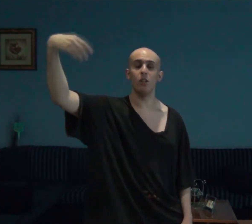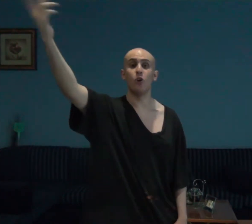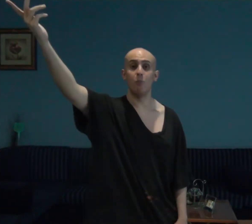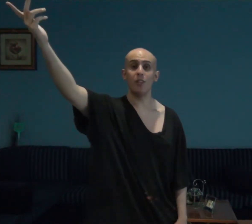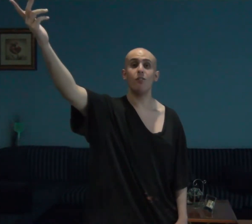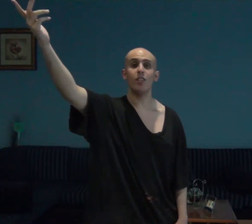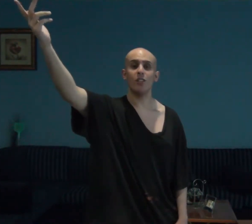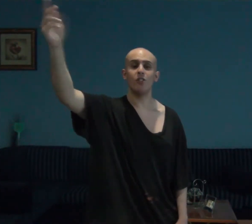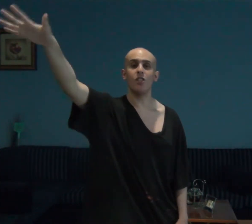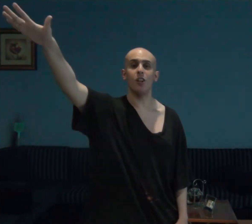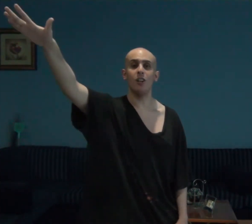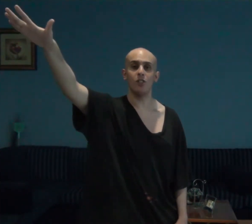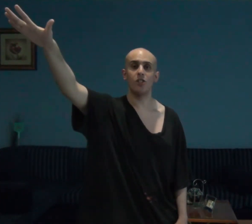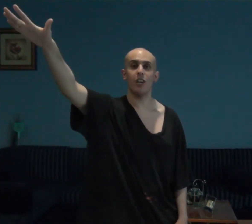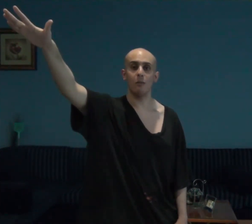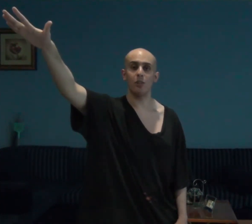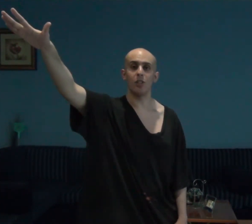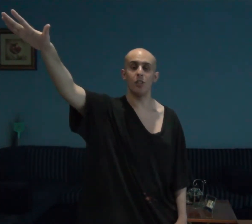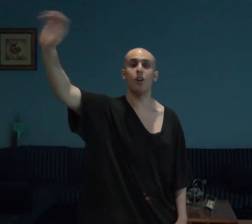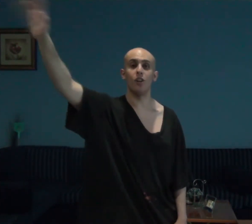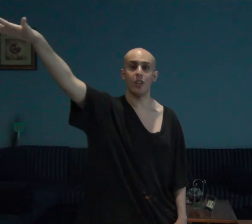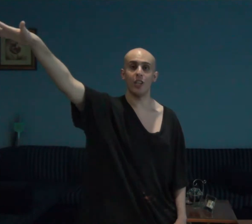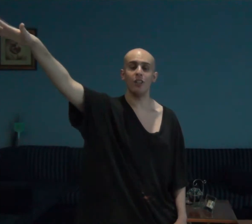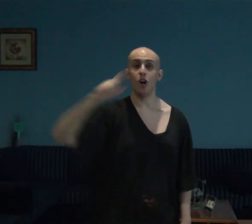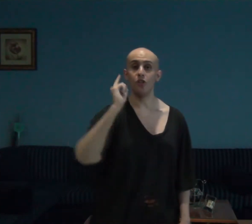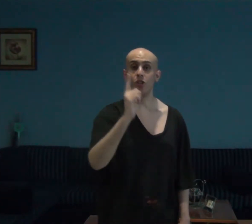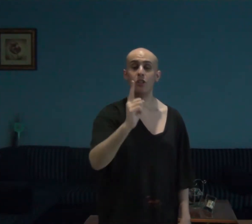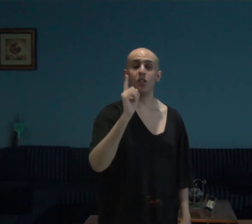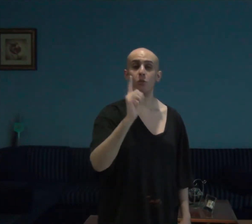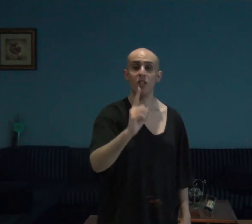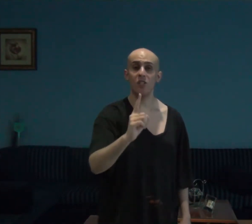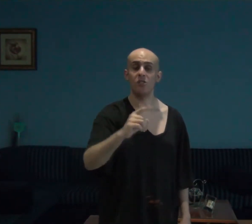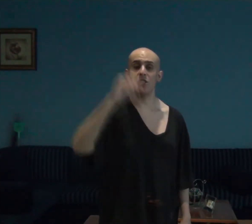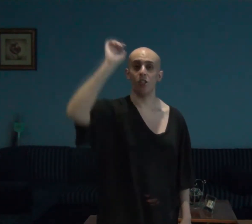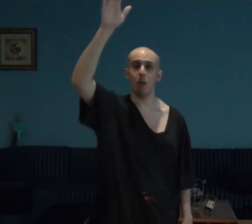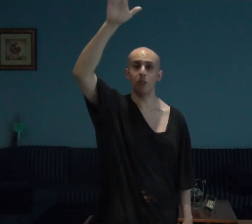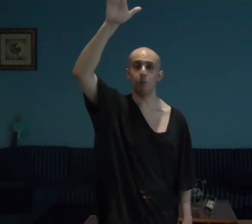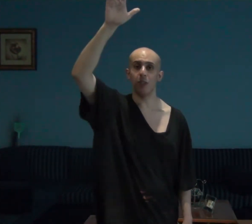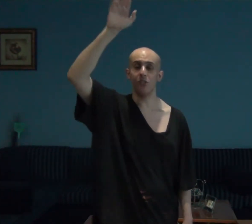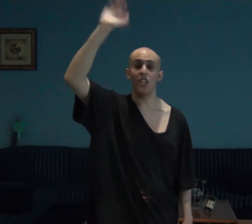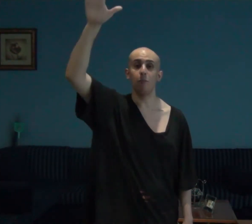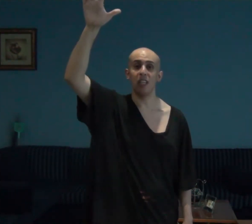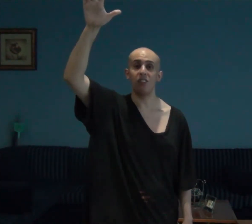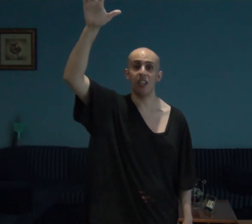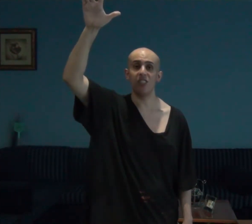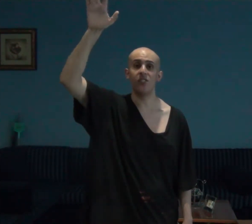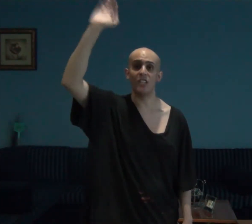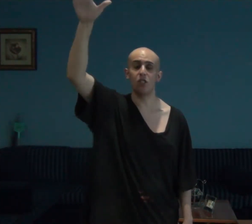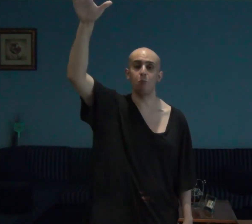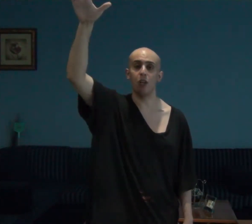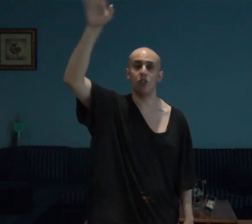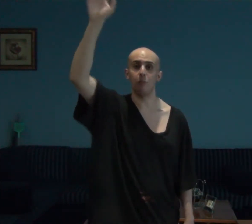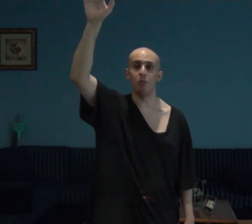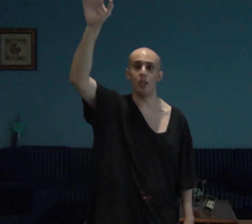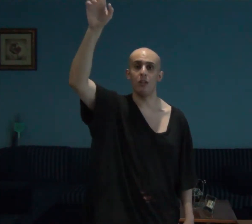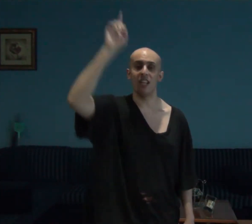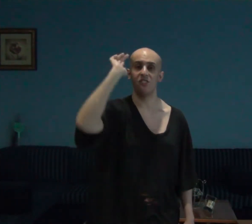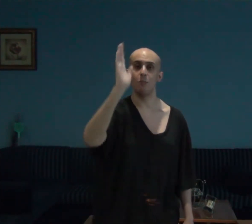or better yet the hottest cam girl online until she reaches the top spot and maintains that spot up there as the